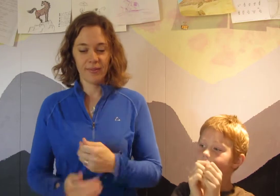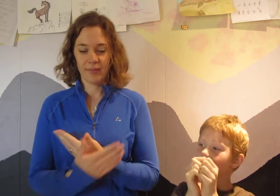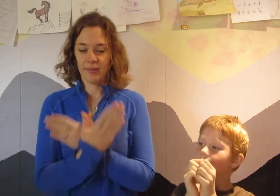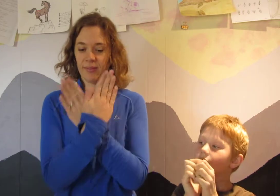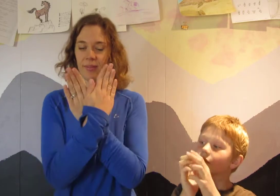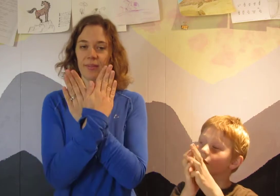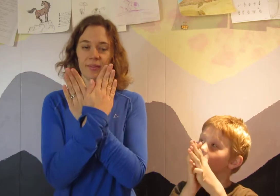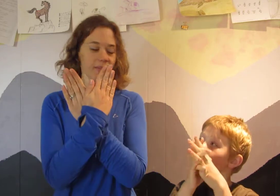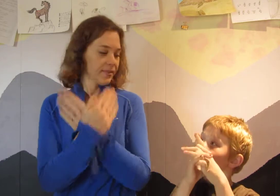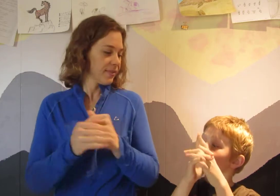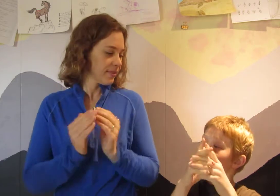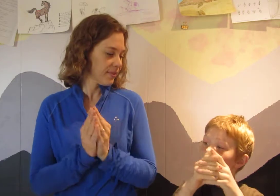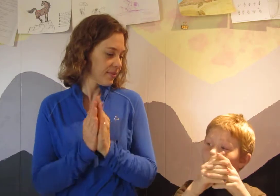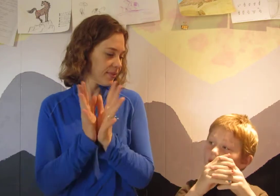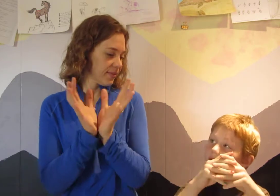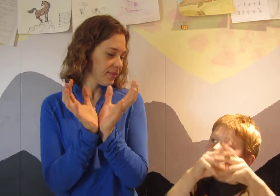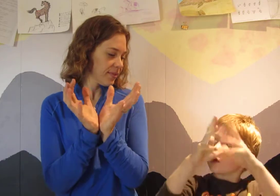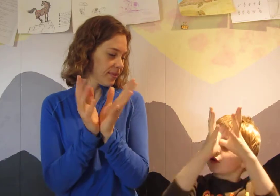dicot, conifers.